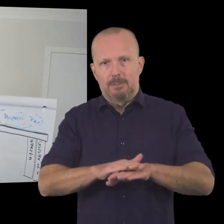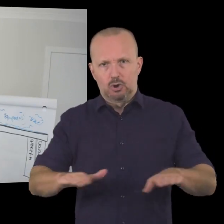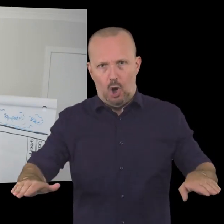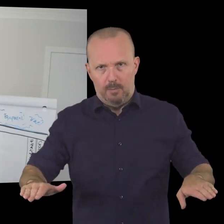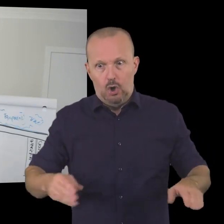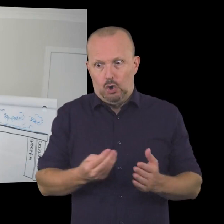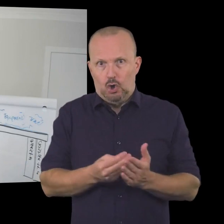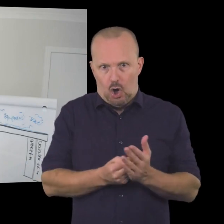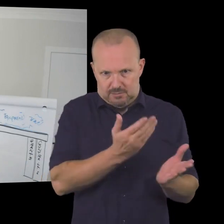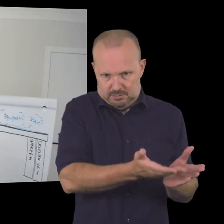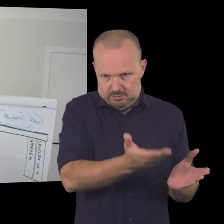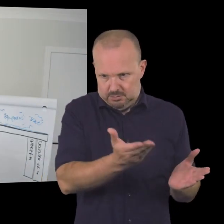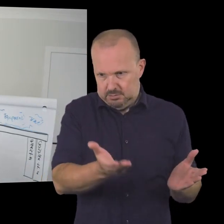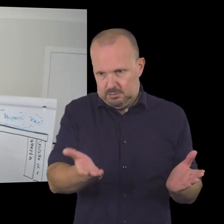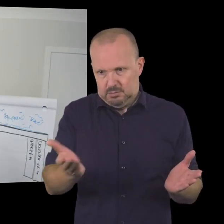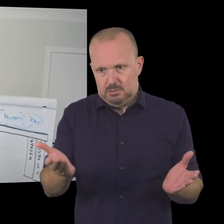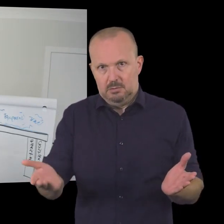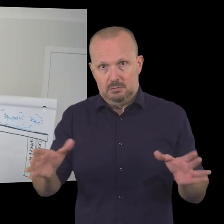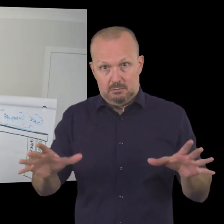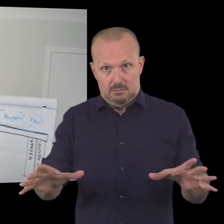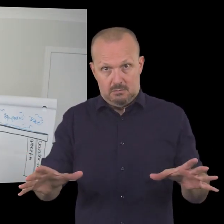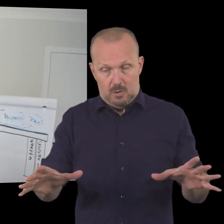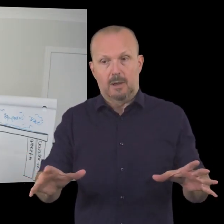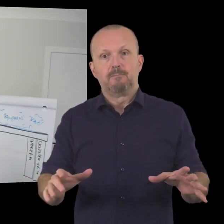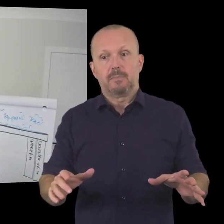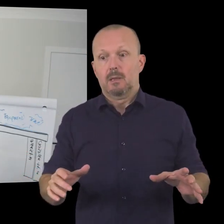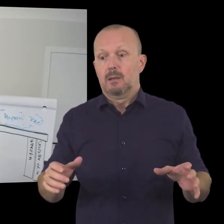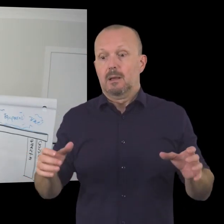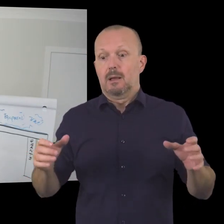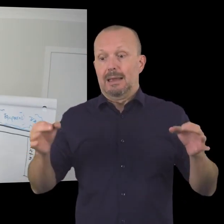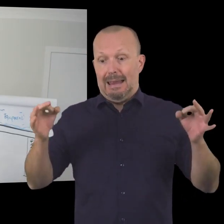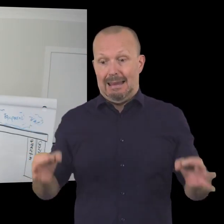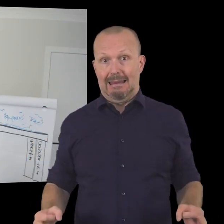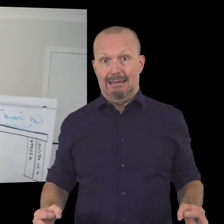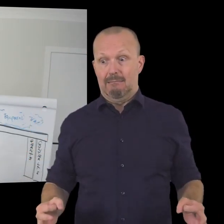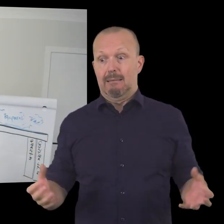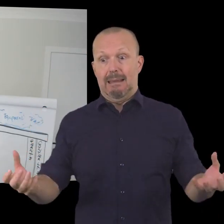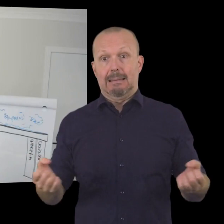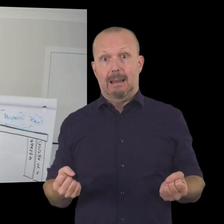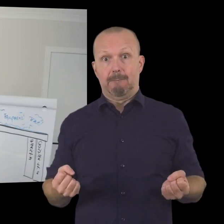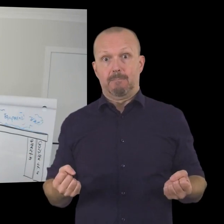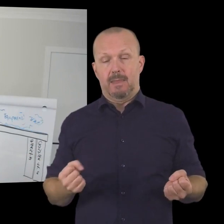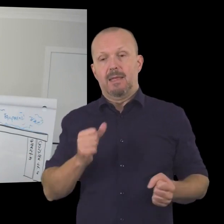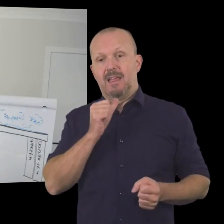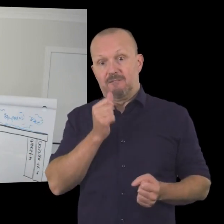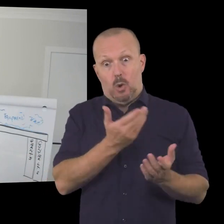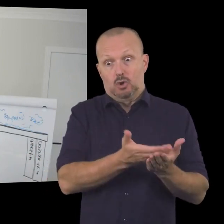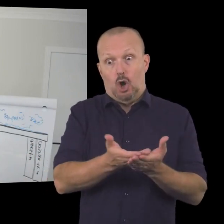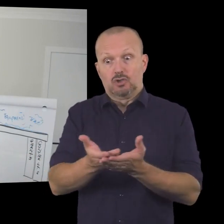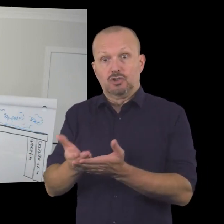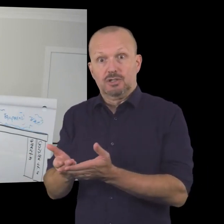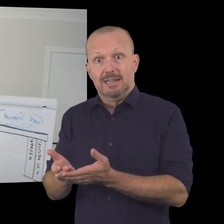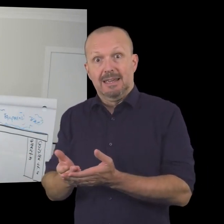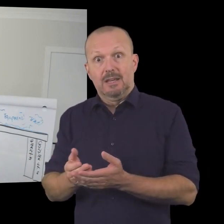top all of your costs are balanced on top if all of those costs are balanced on just one or two